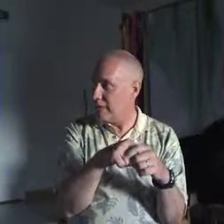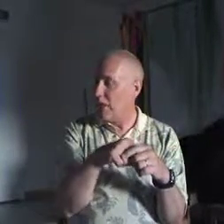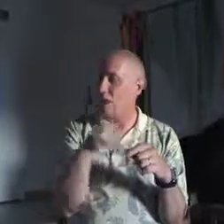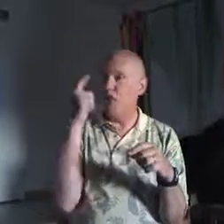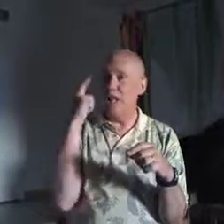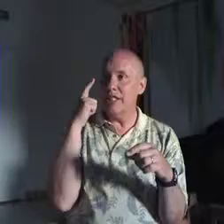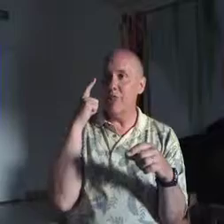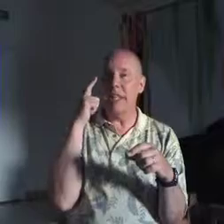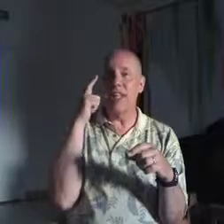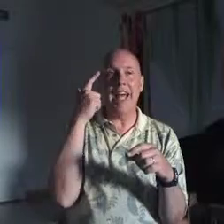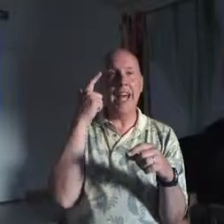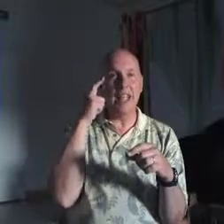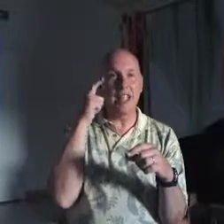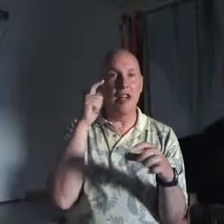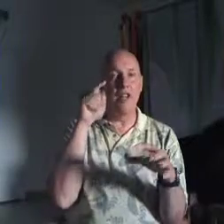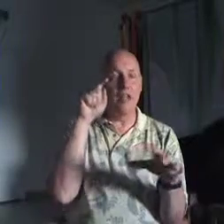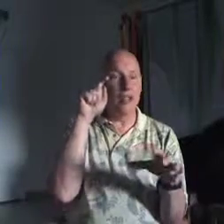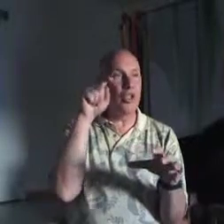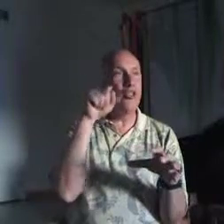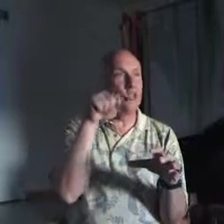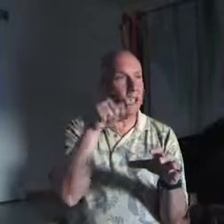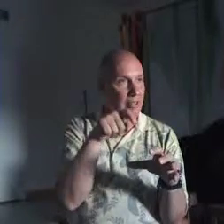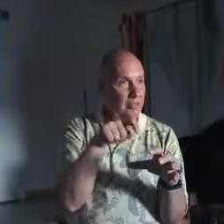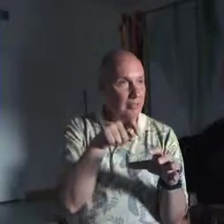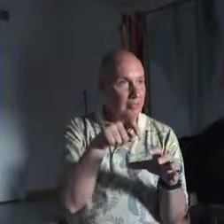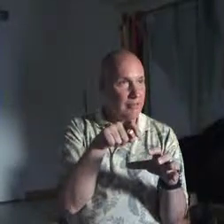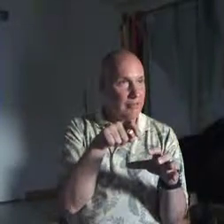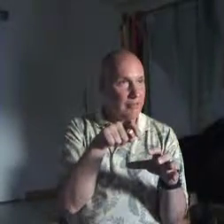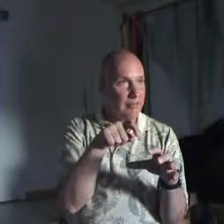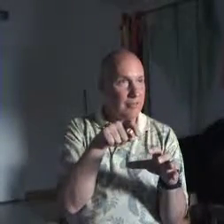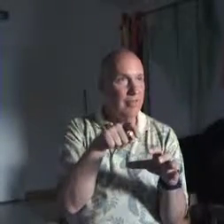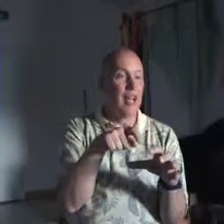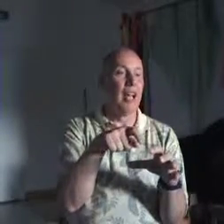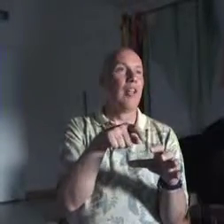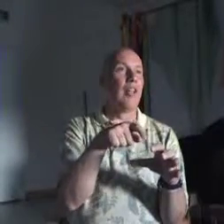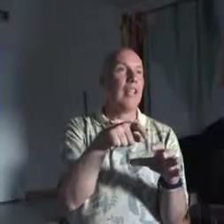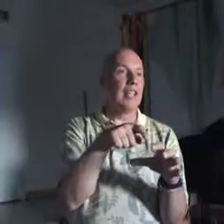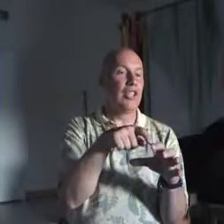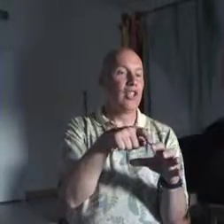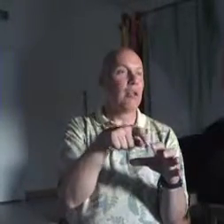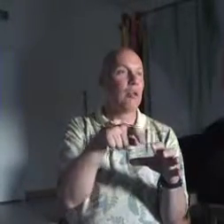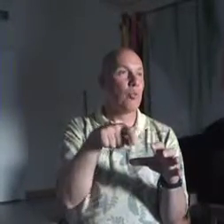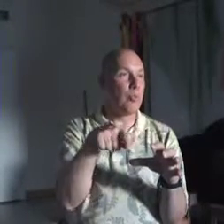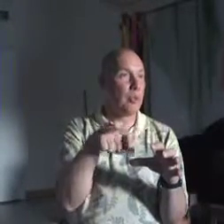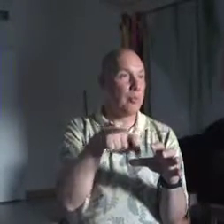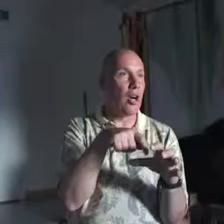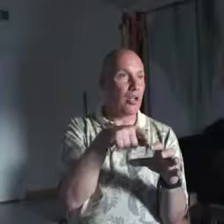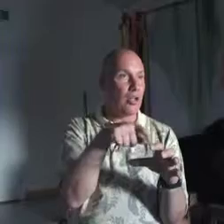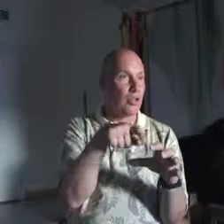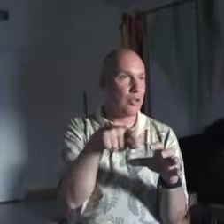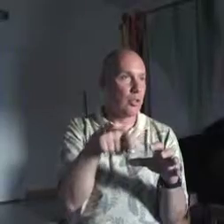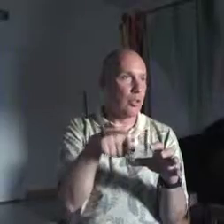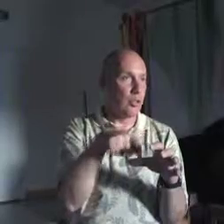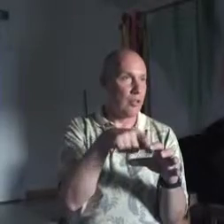Just by the act of observing, that determined where the particles were.